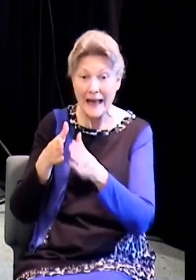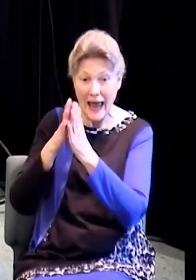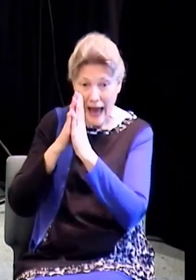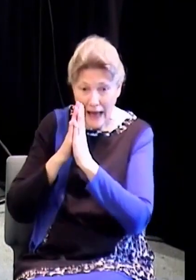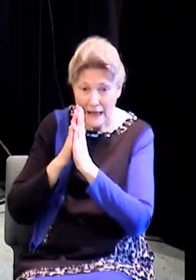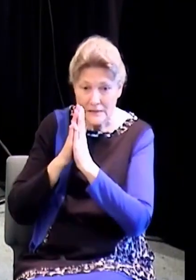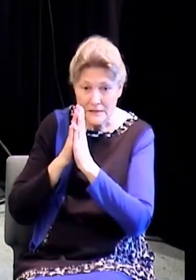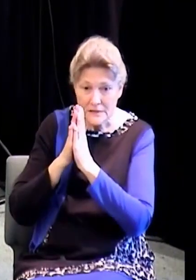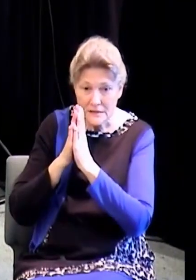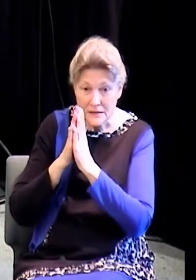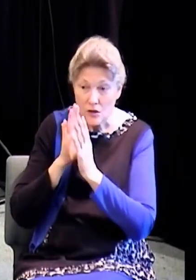my record in heaven is clean?